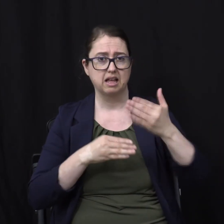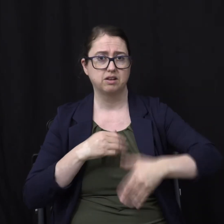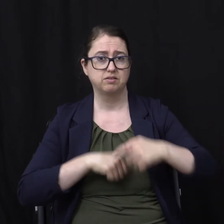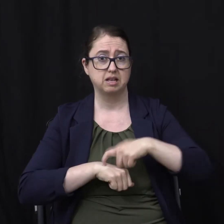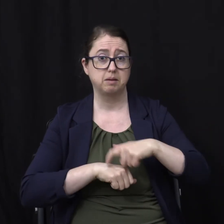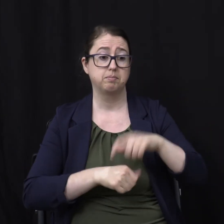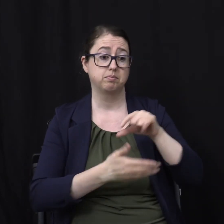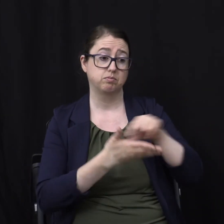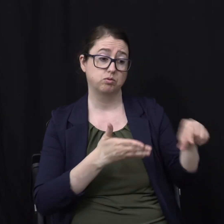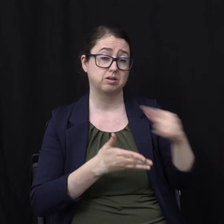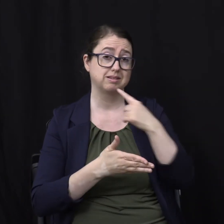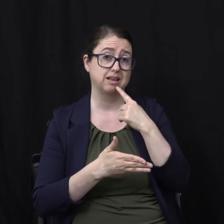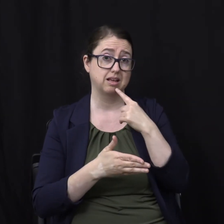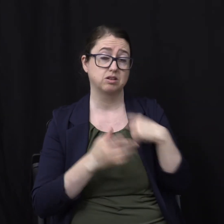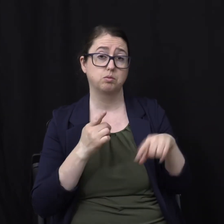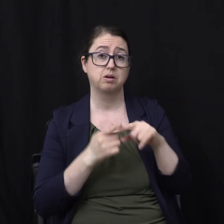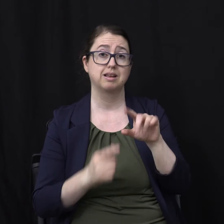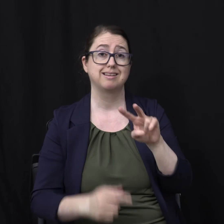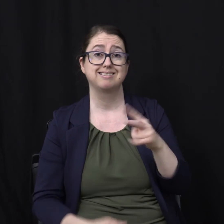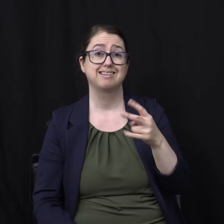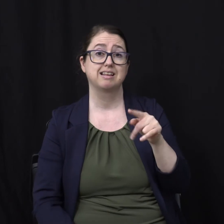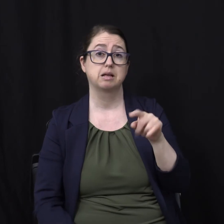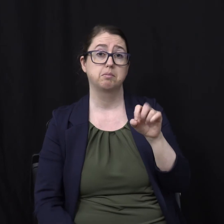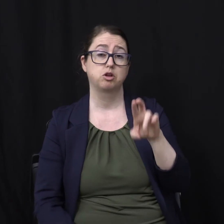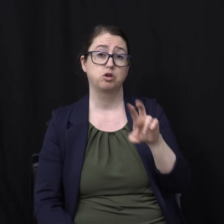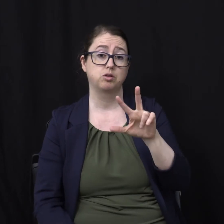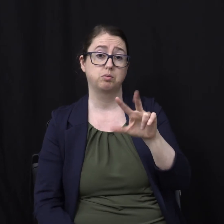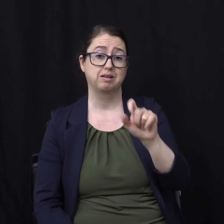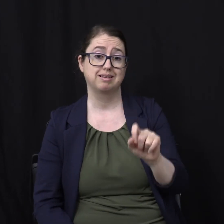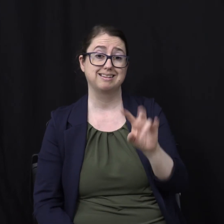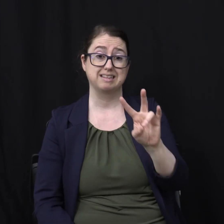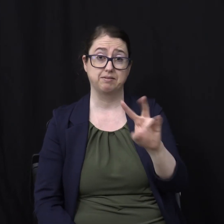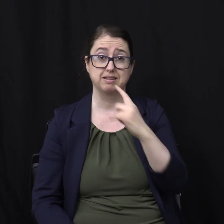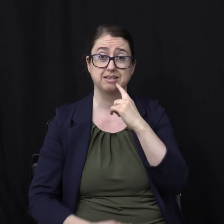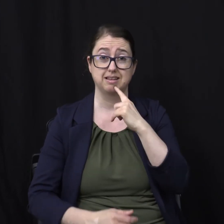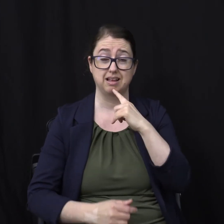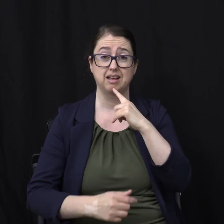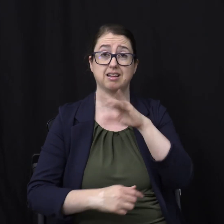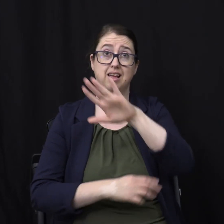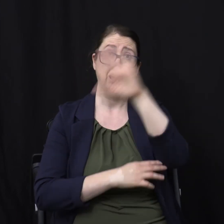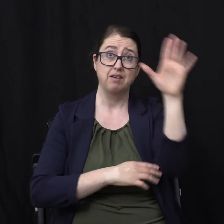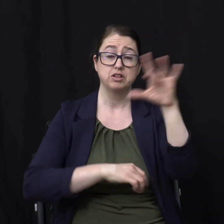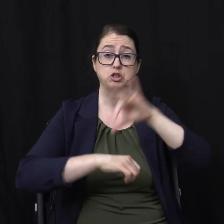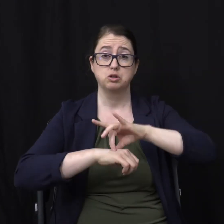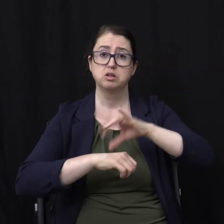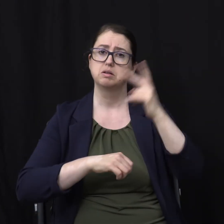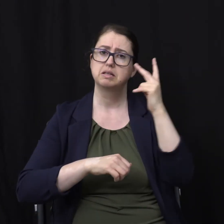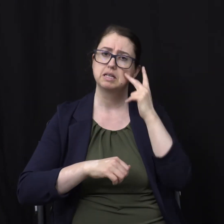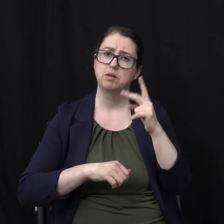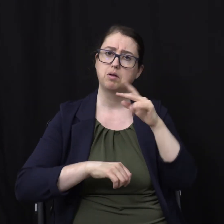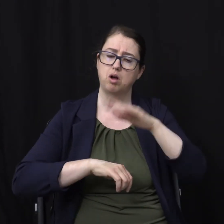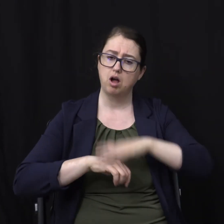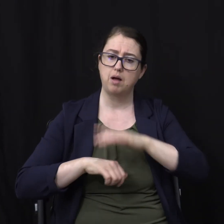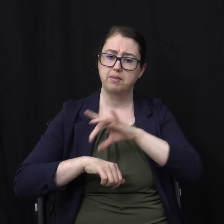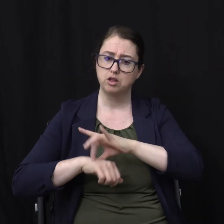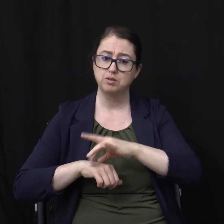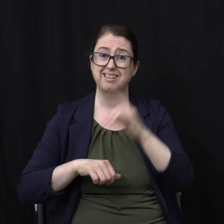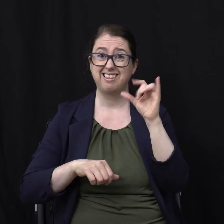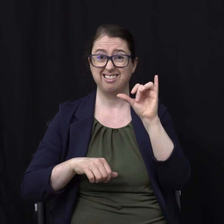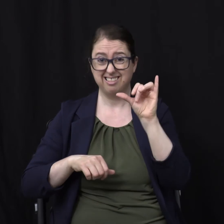this verse Gives us the when also 2 Peter 3 7 told us The heavens and the earth You saw that they were Upon the breadth Of the earth It's at that